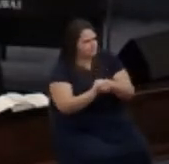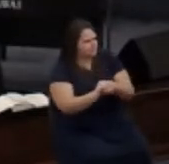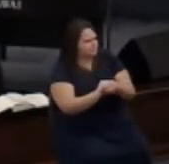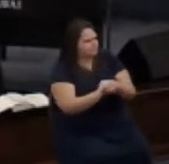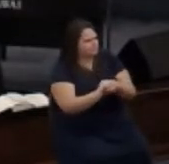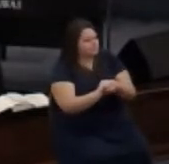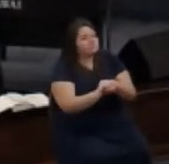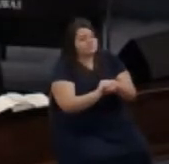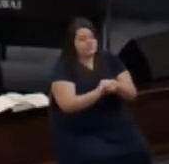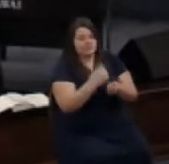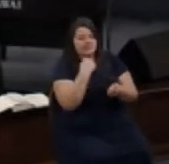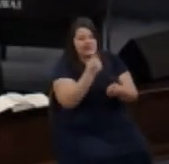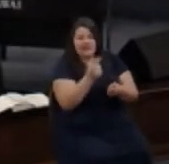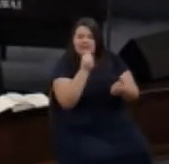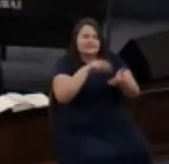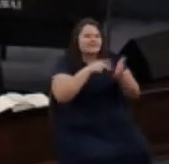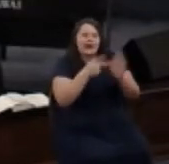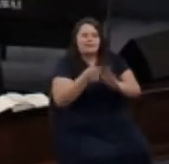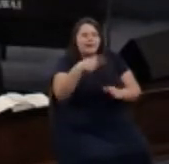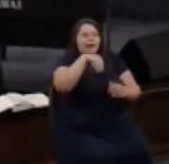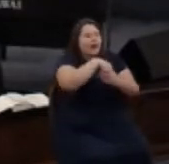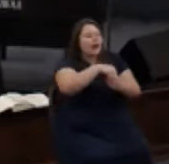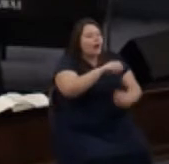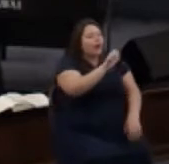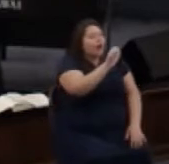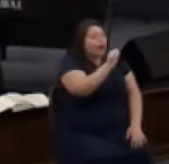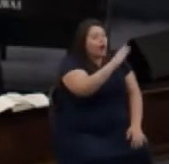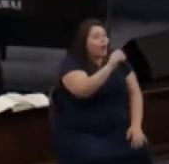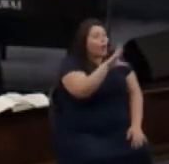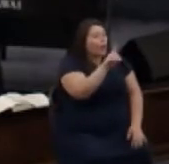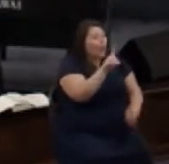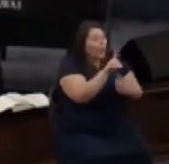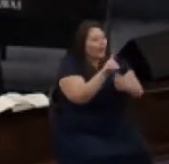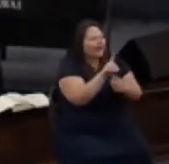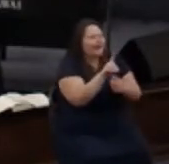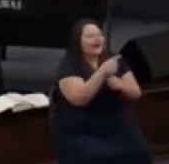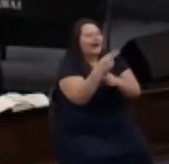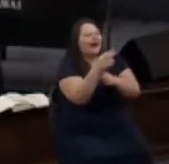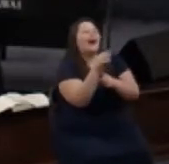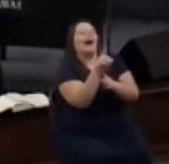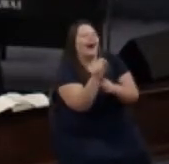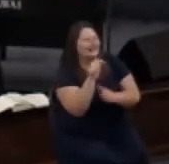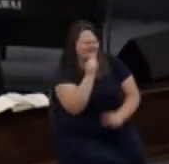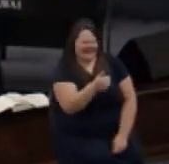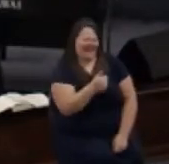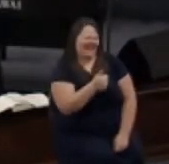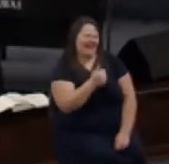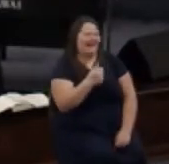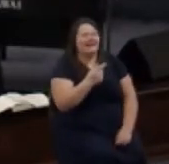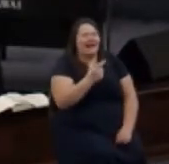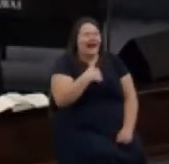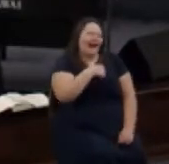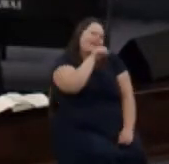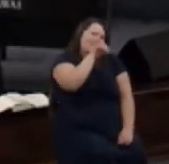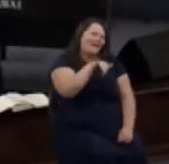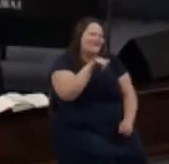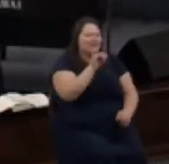I've got to tell you it doesn't mean they were all in a Honda all right I love that joke it's really bad but I can't resist it